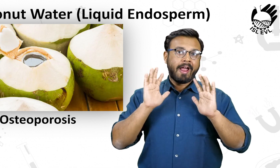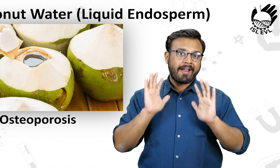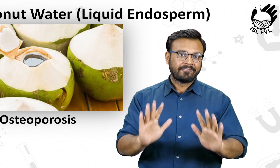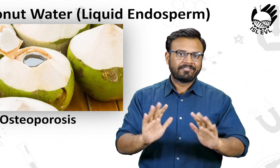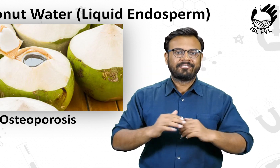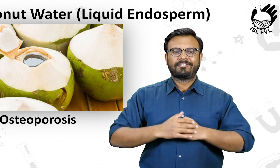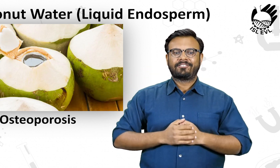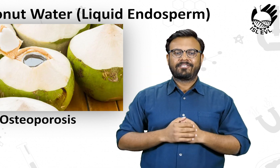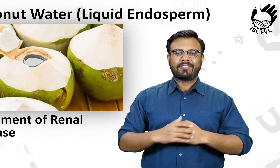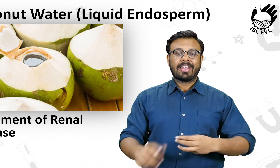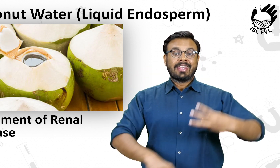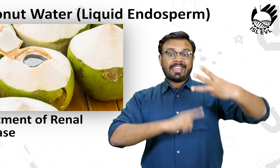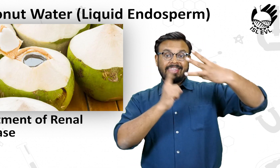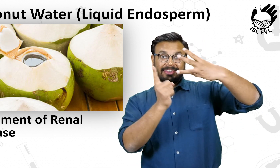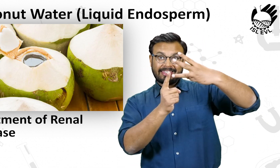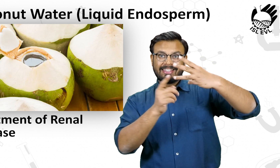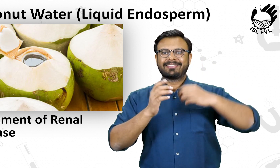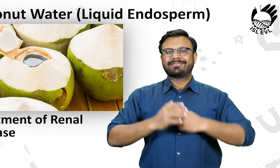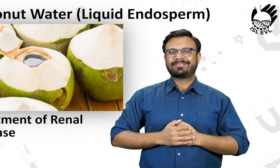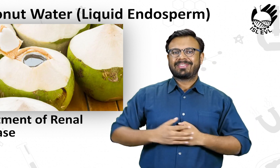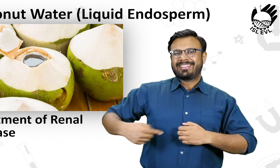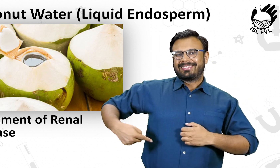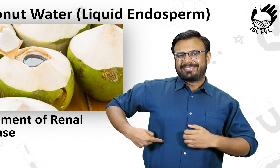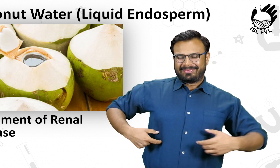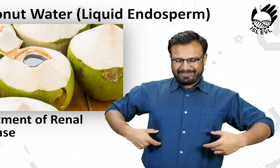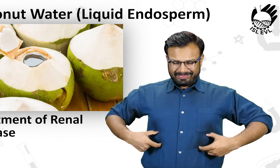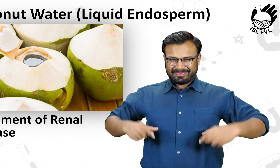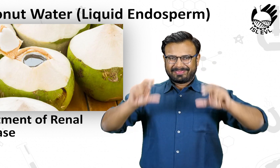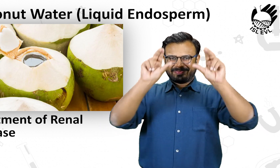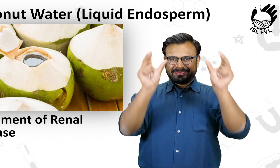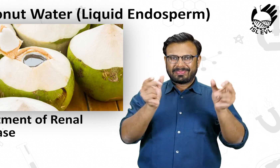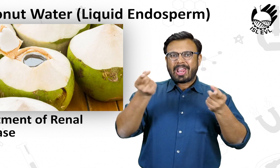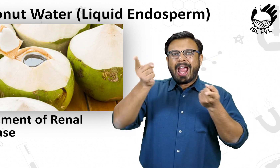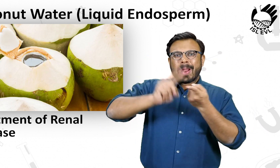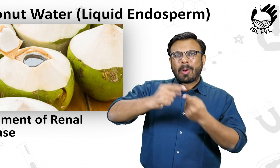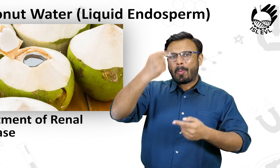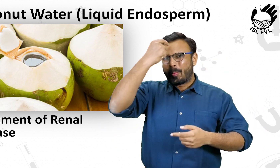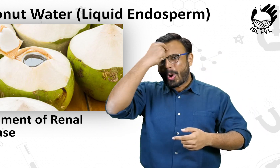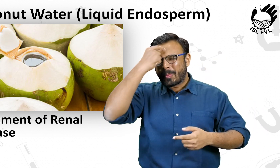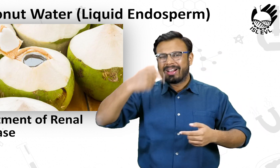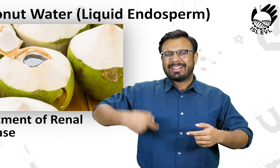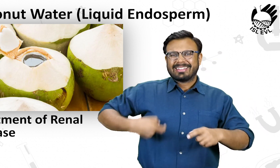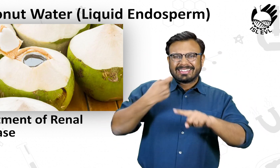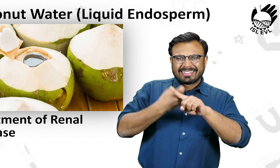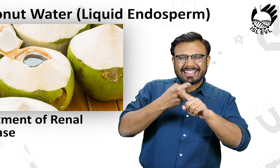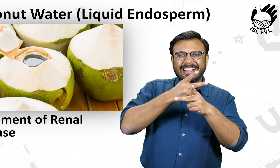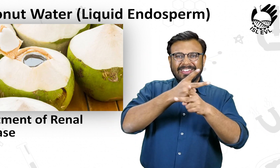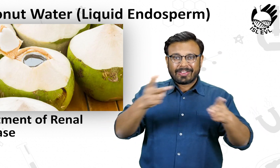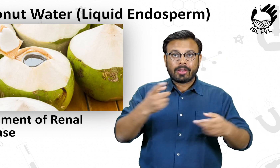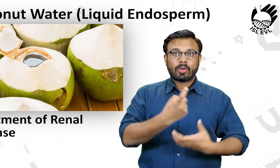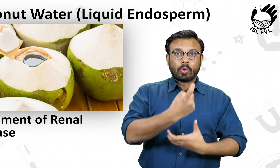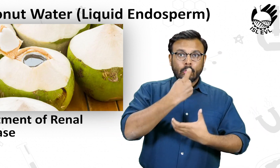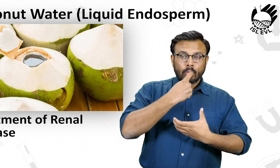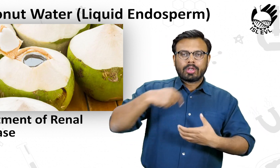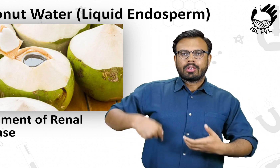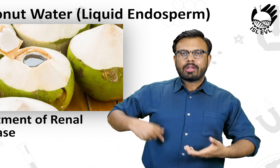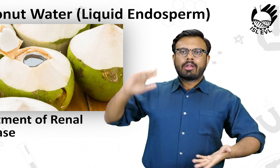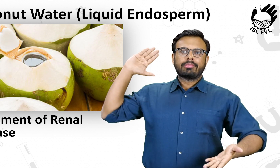of kidney diseases and